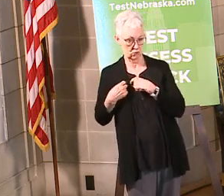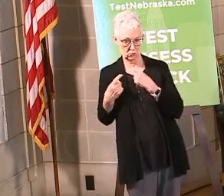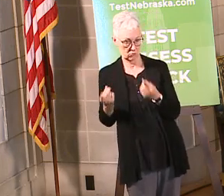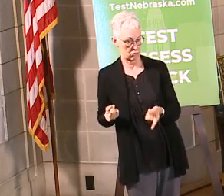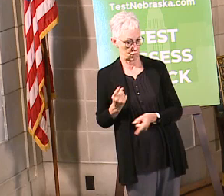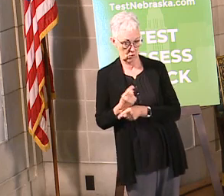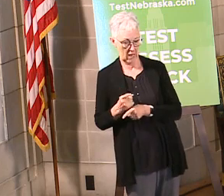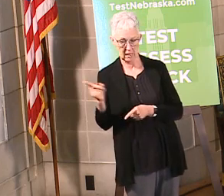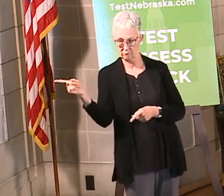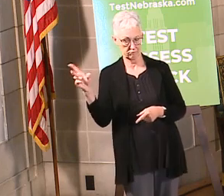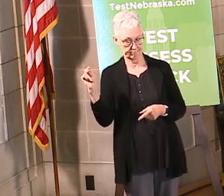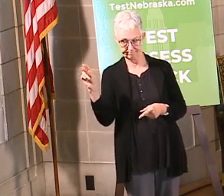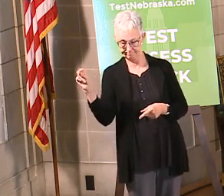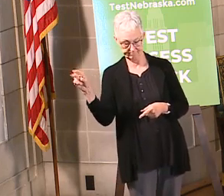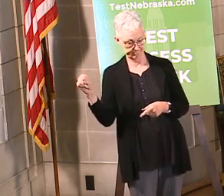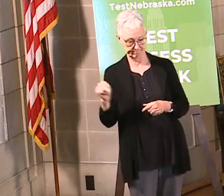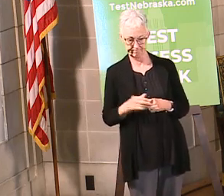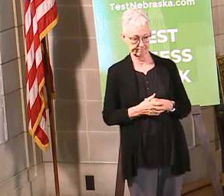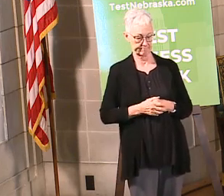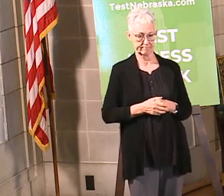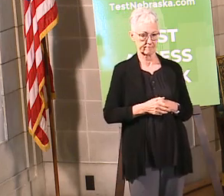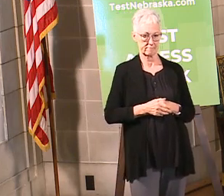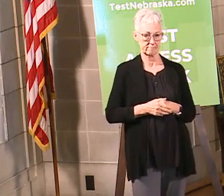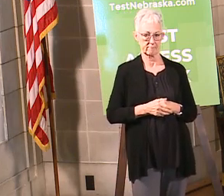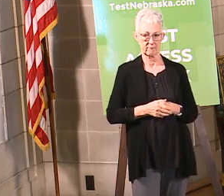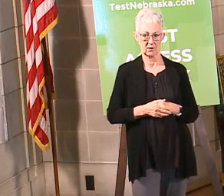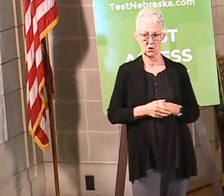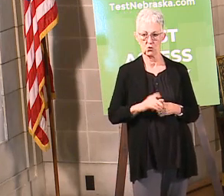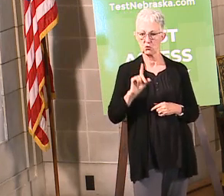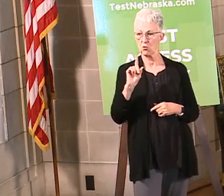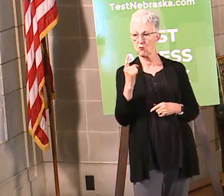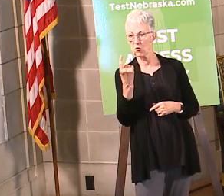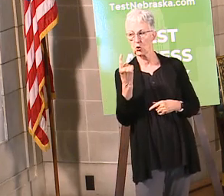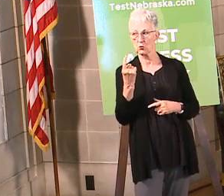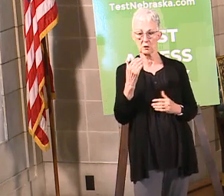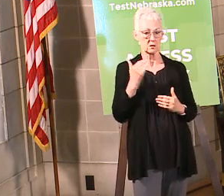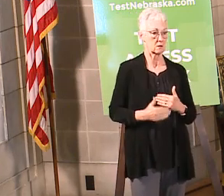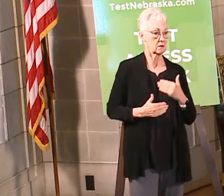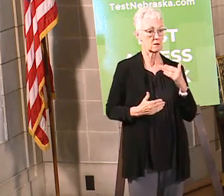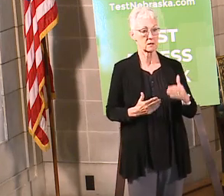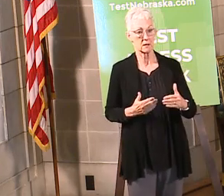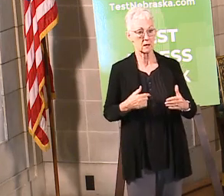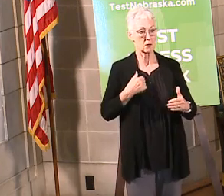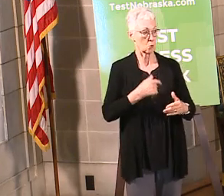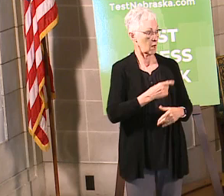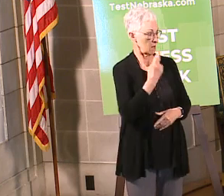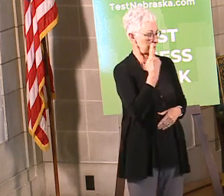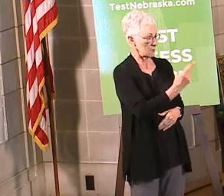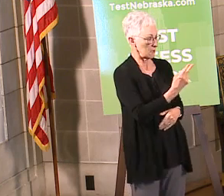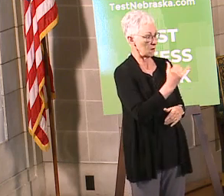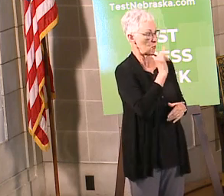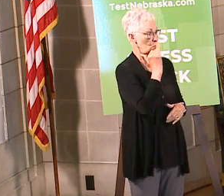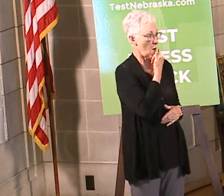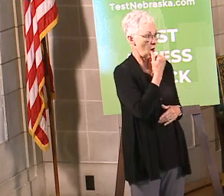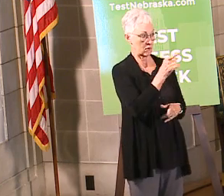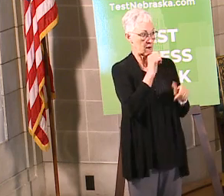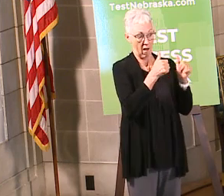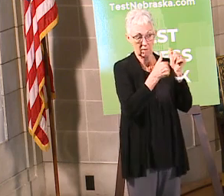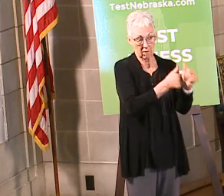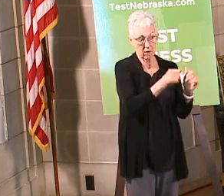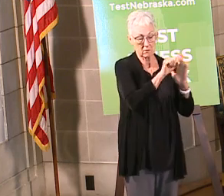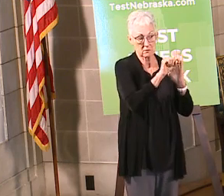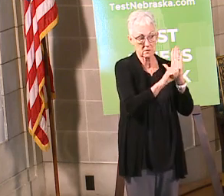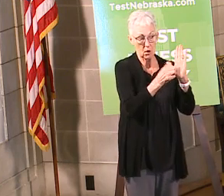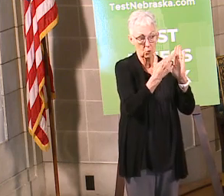for that. And the first step is not just to run out and have law enforcement jump in here. When I've been talking, for example, with